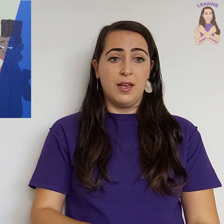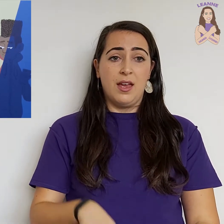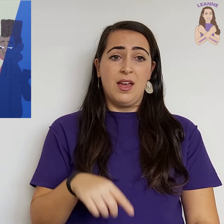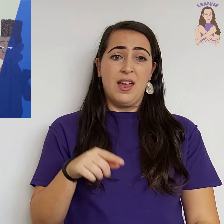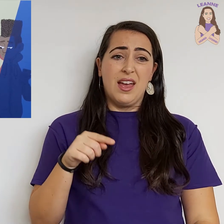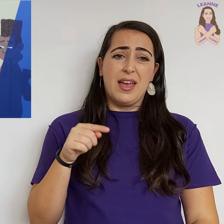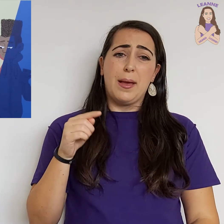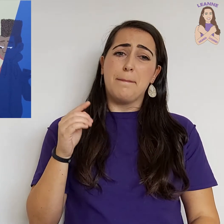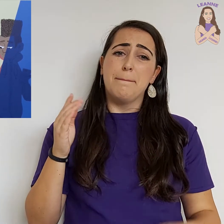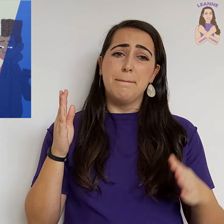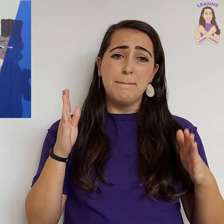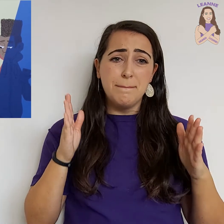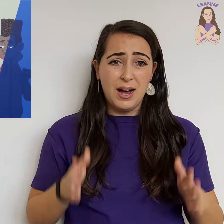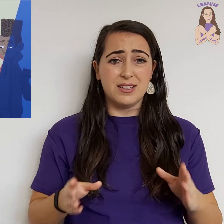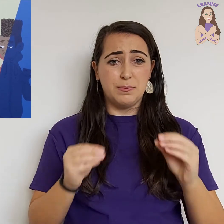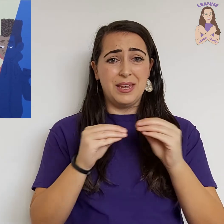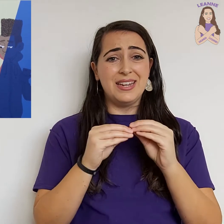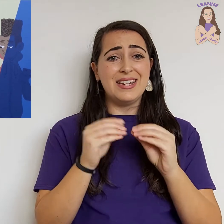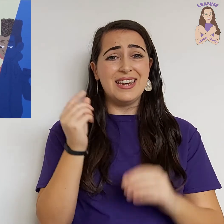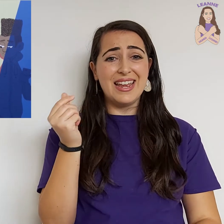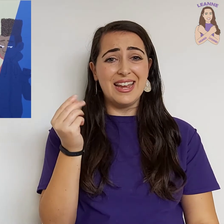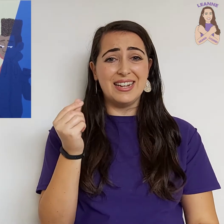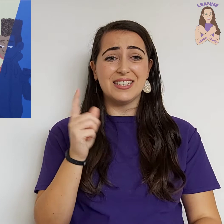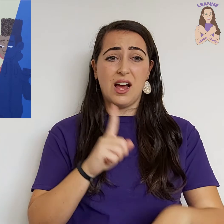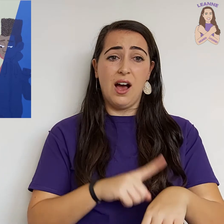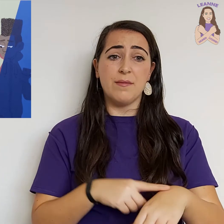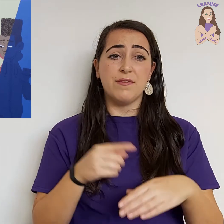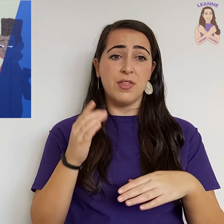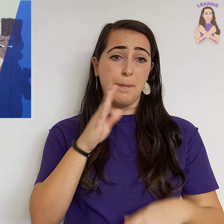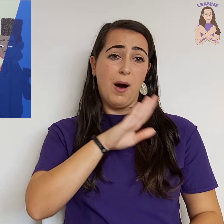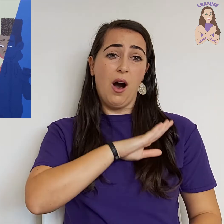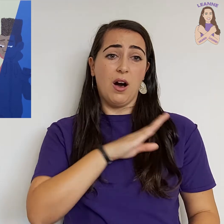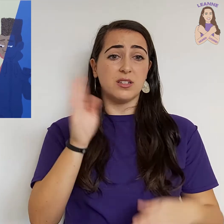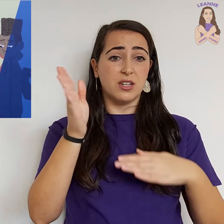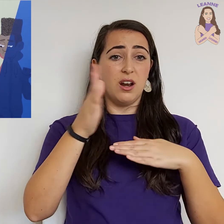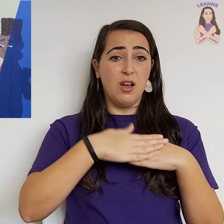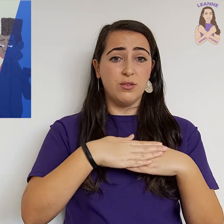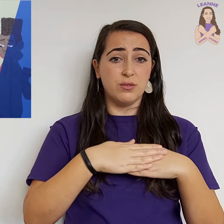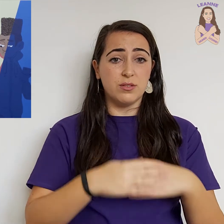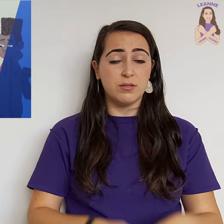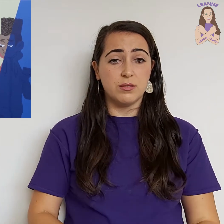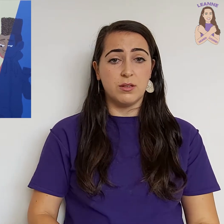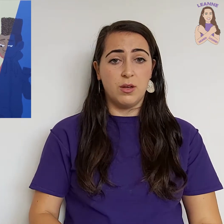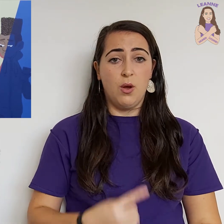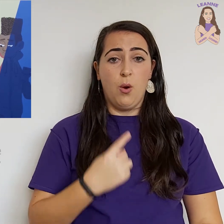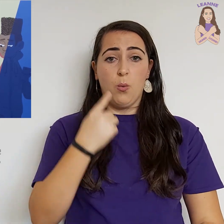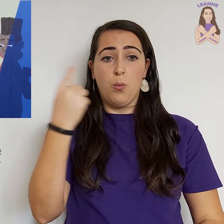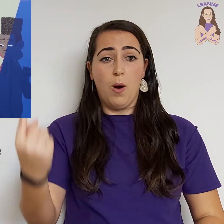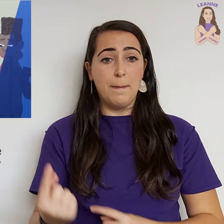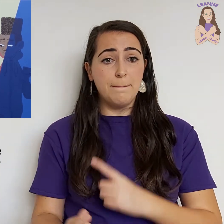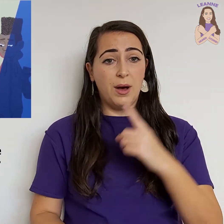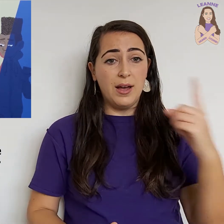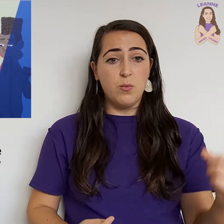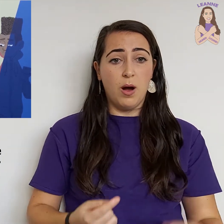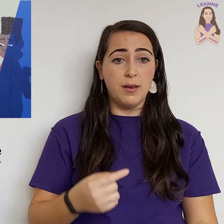It must be nearly time for the park to close. One by one,